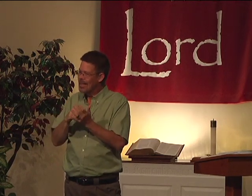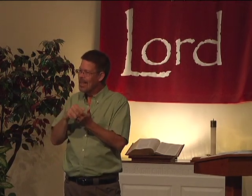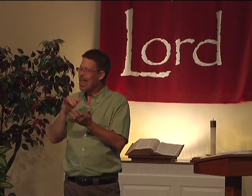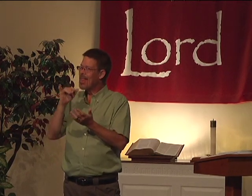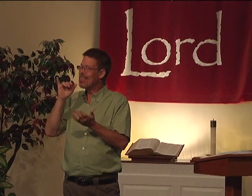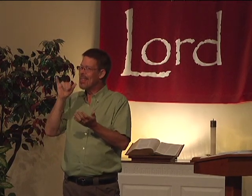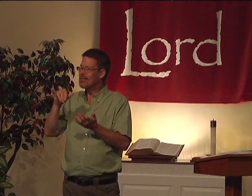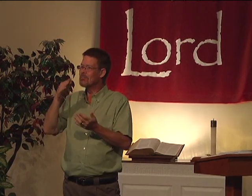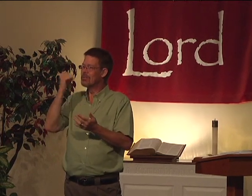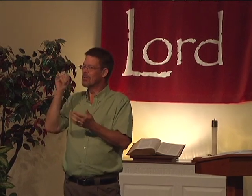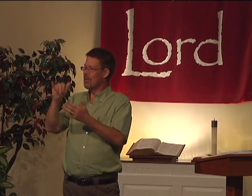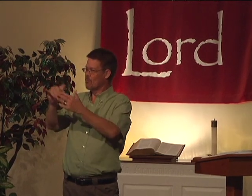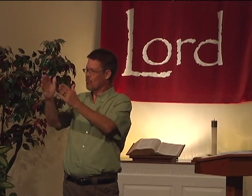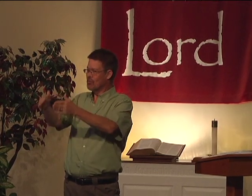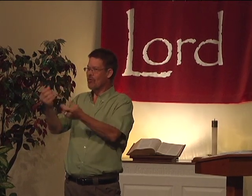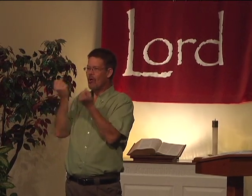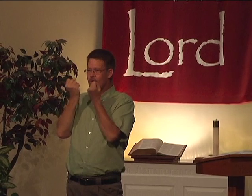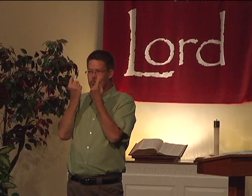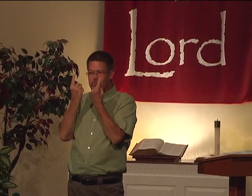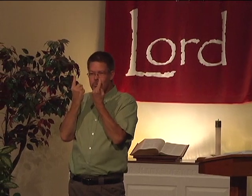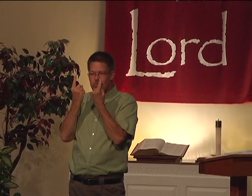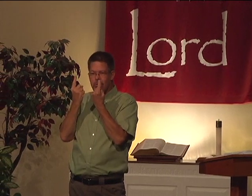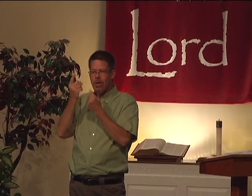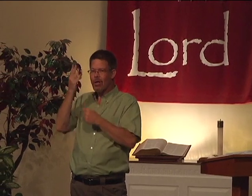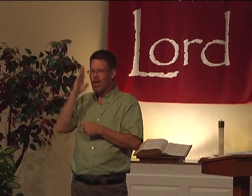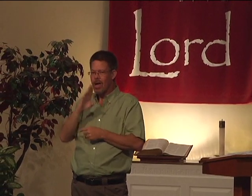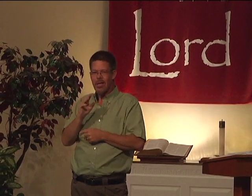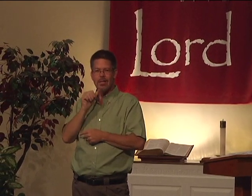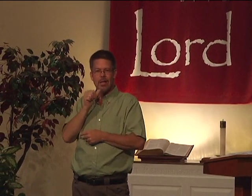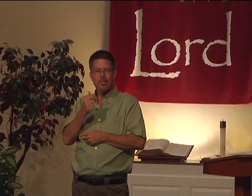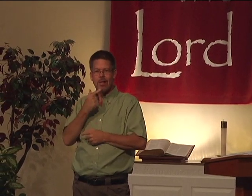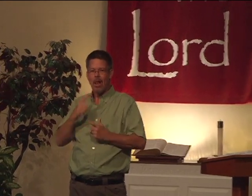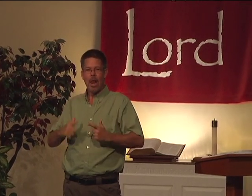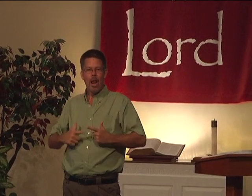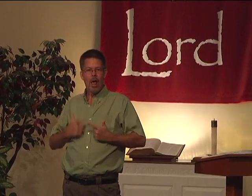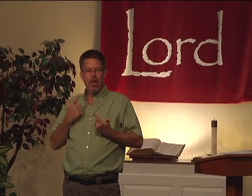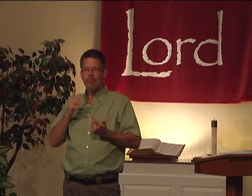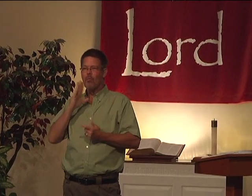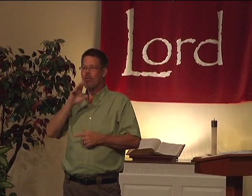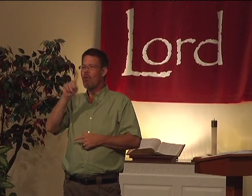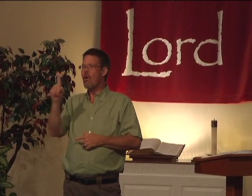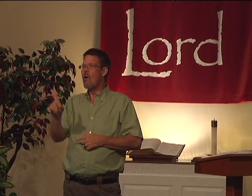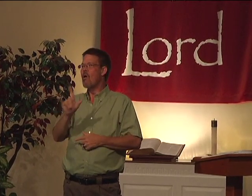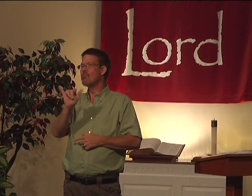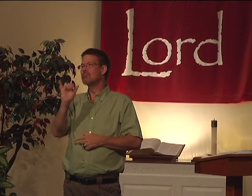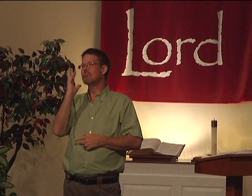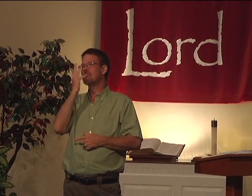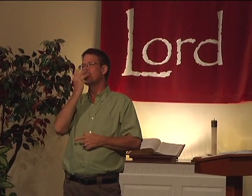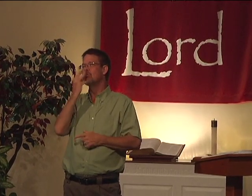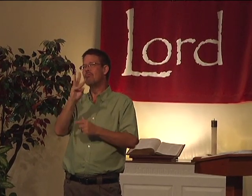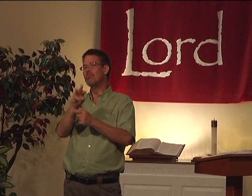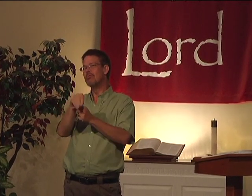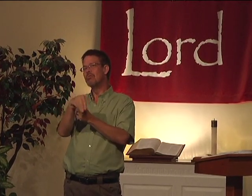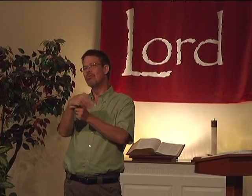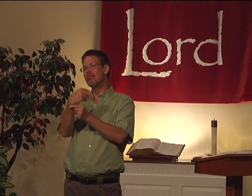But again, that is because the person doesn't understand that God did not say life would be this